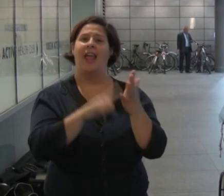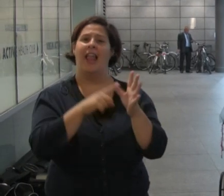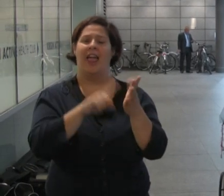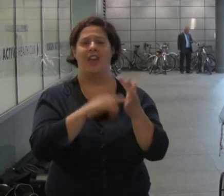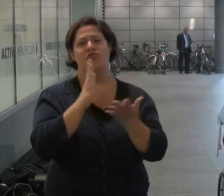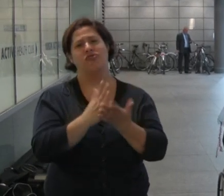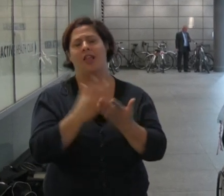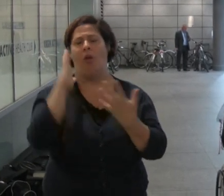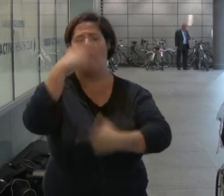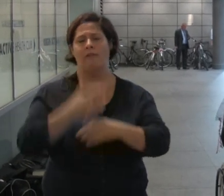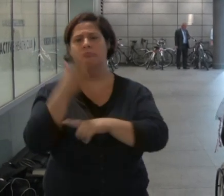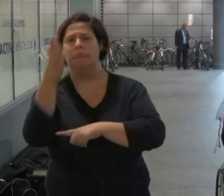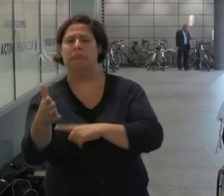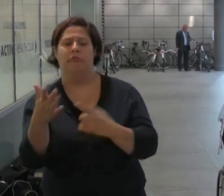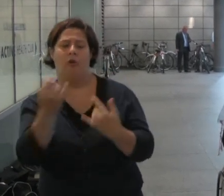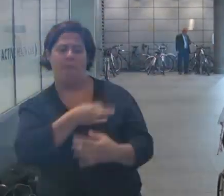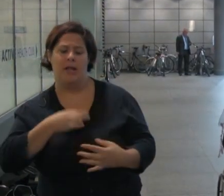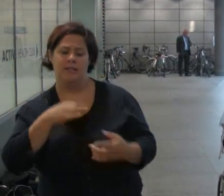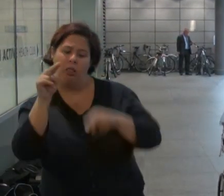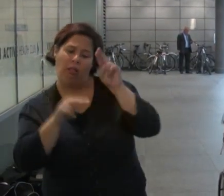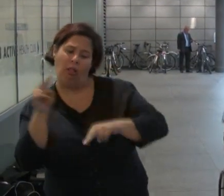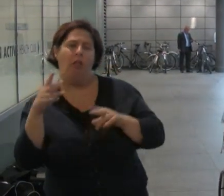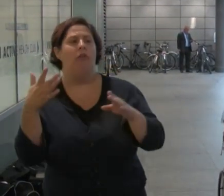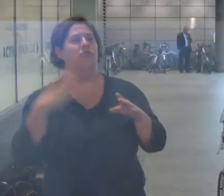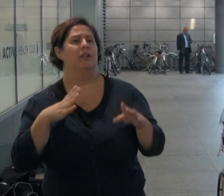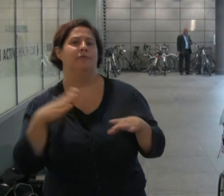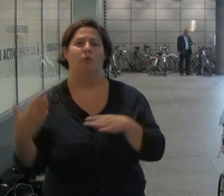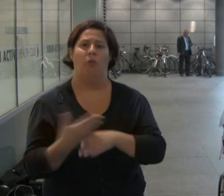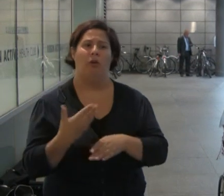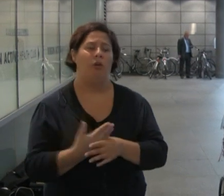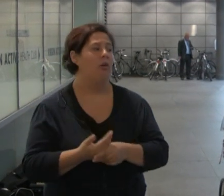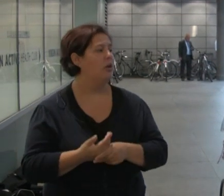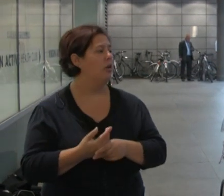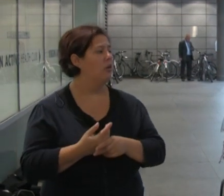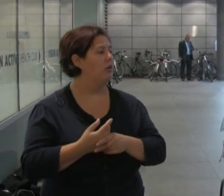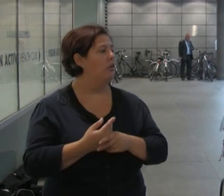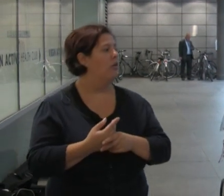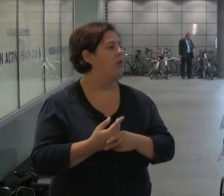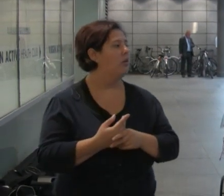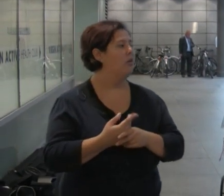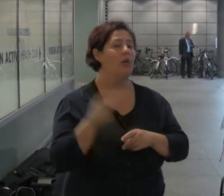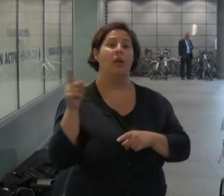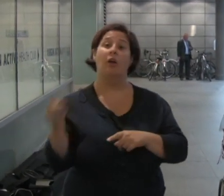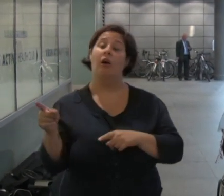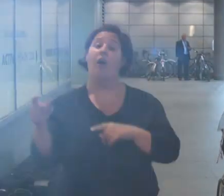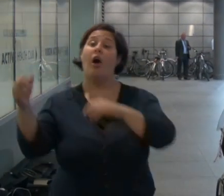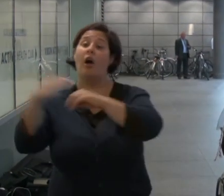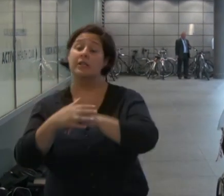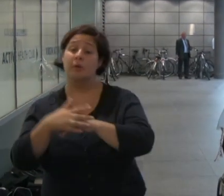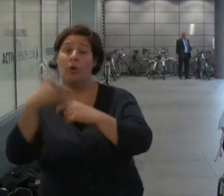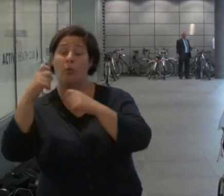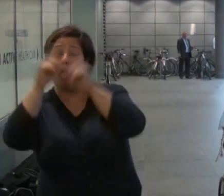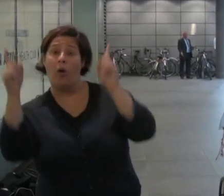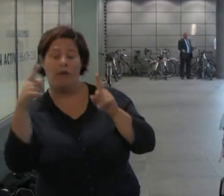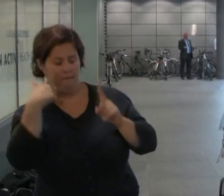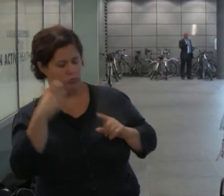a medical appointment with Atos to assess her for work. Mr Christian woke up to find his wife of 28 years